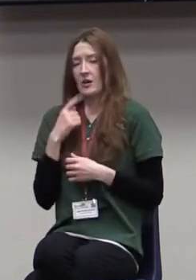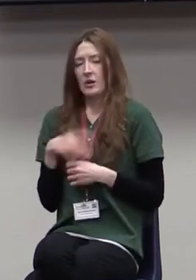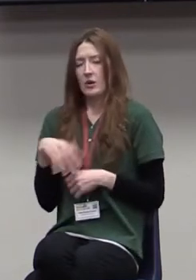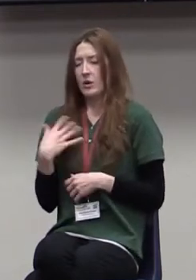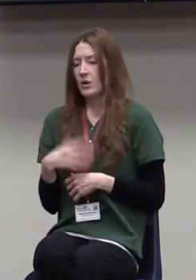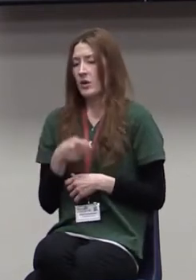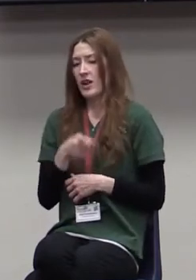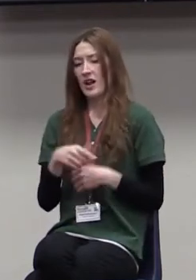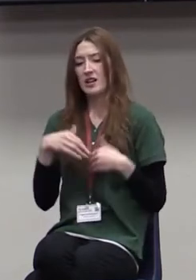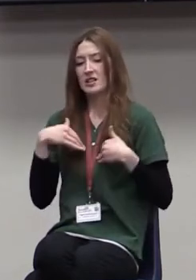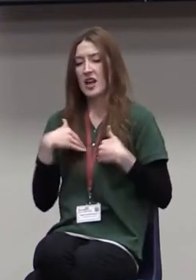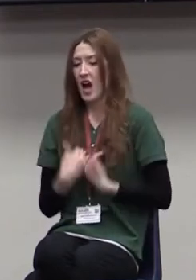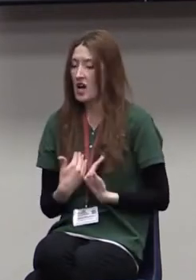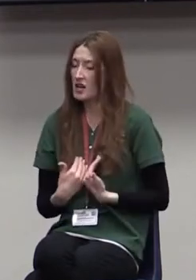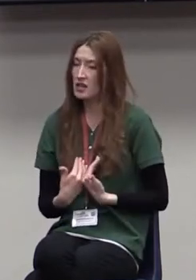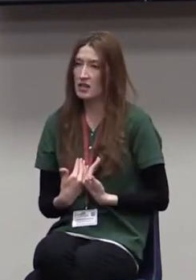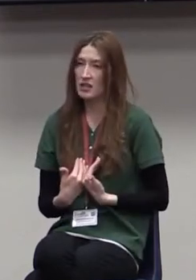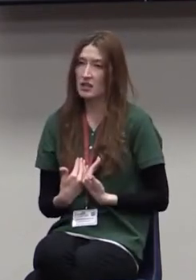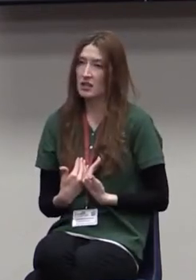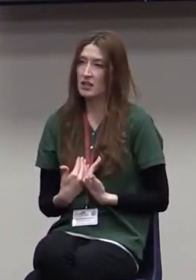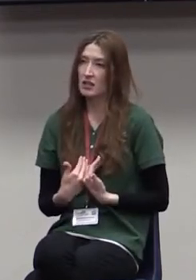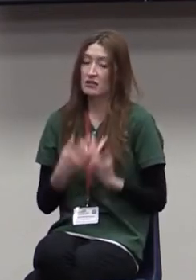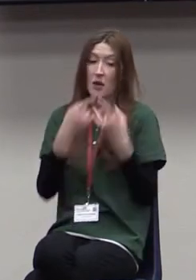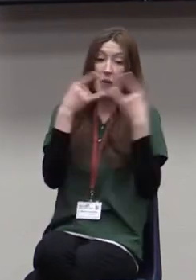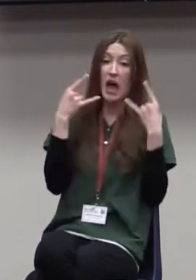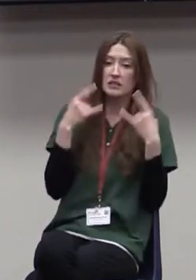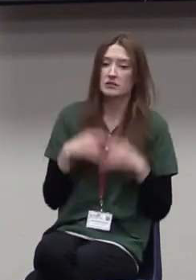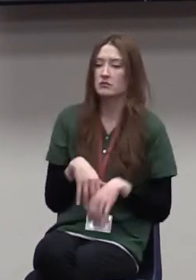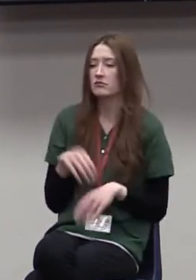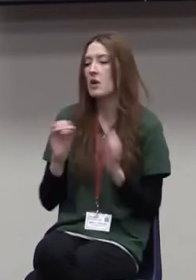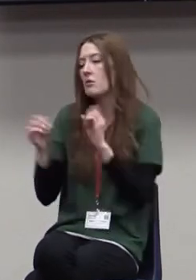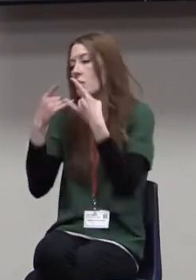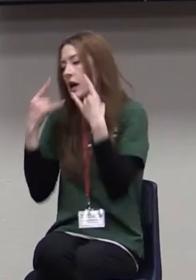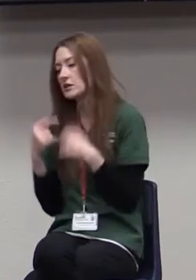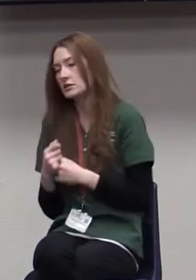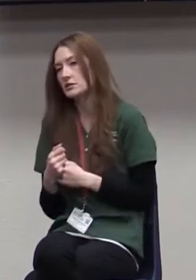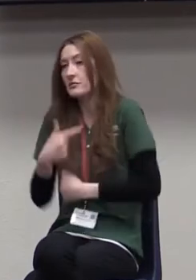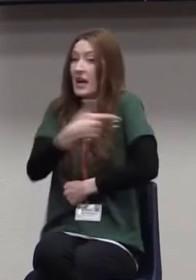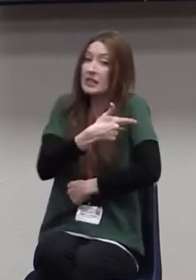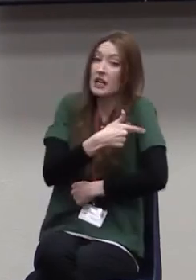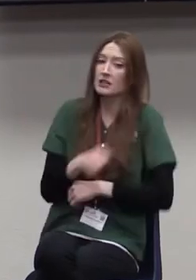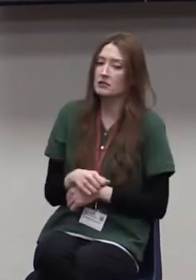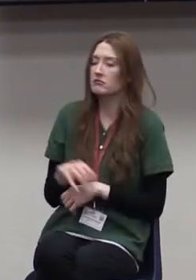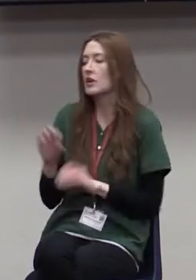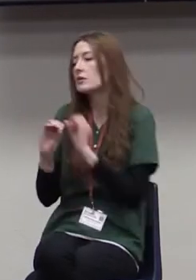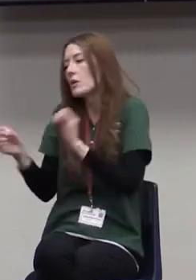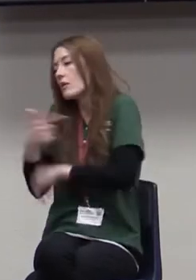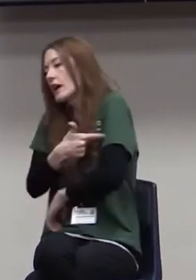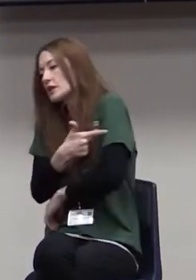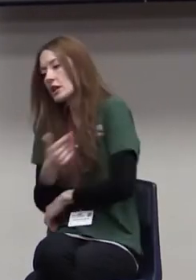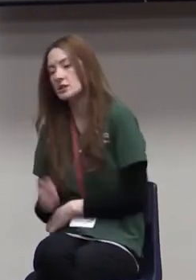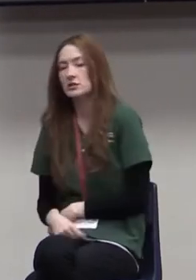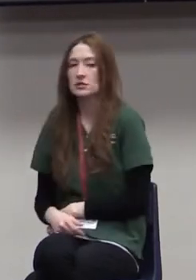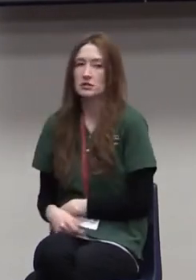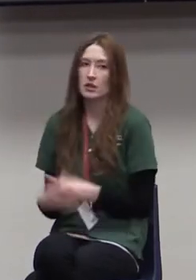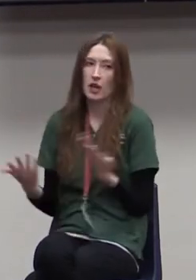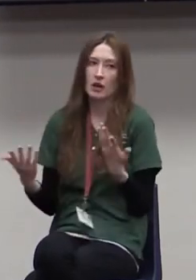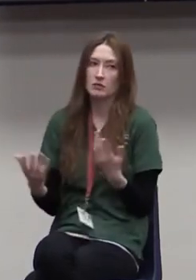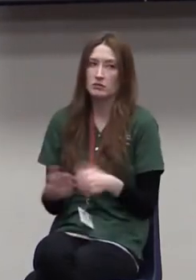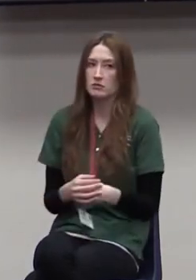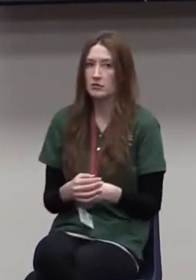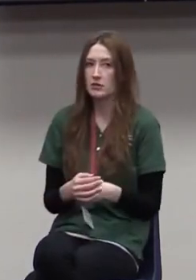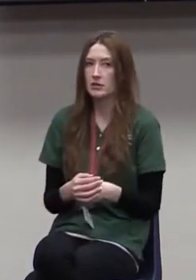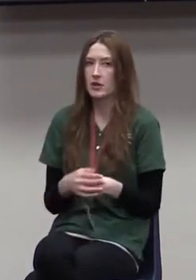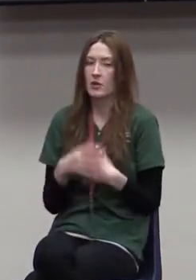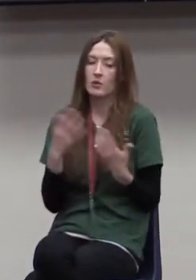They're tired of dealing with masks, no masks. Vaccinations, no vaccinations. What's the latest guidelines